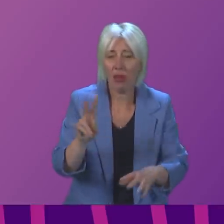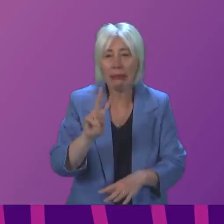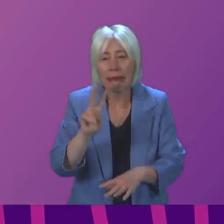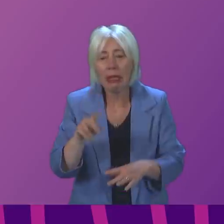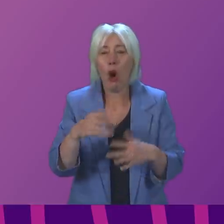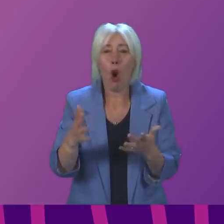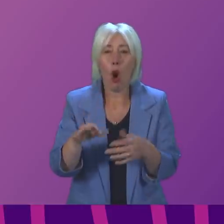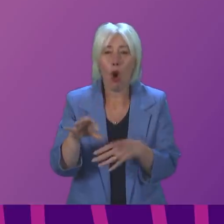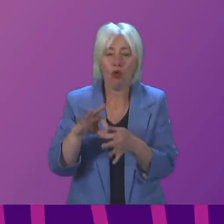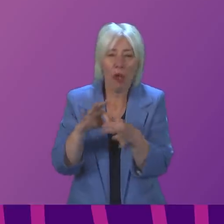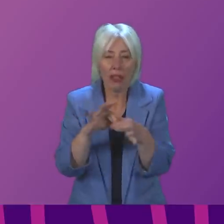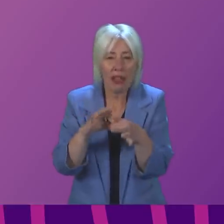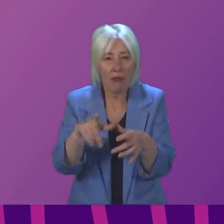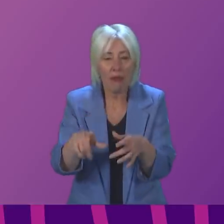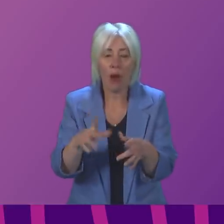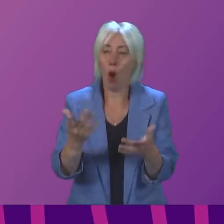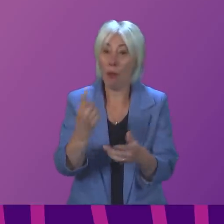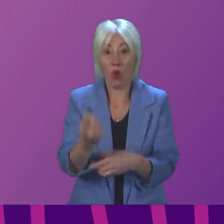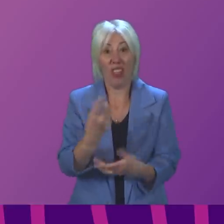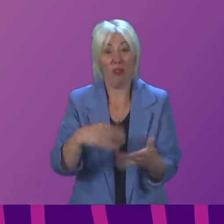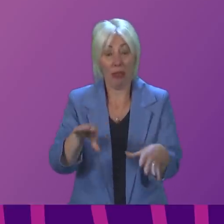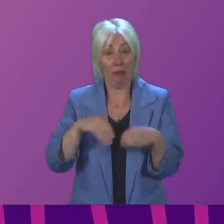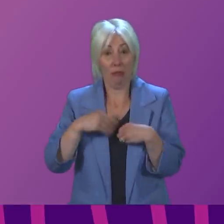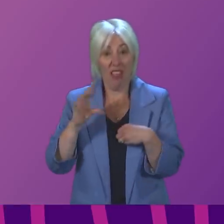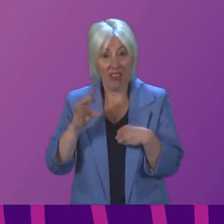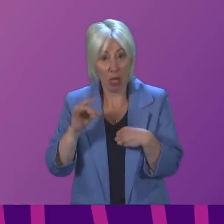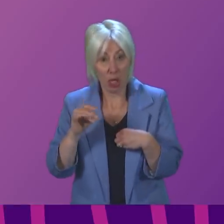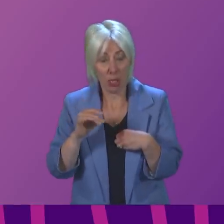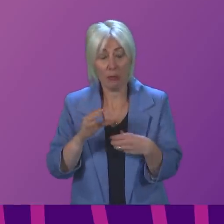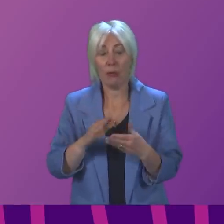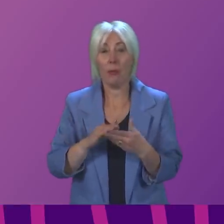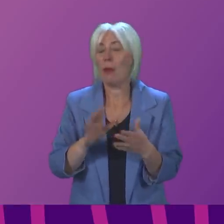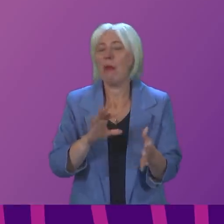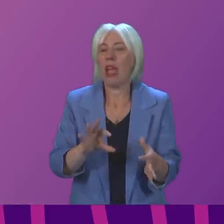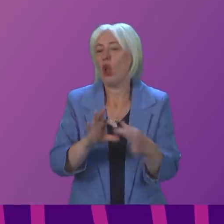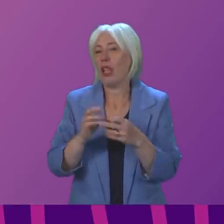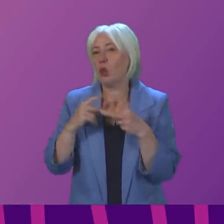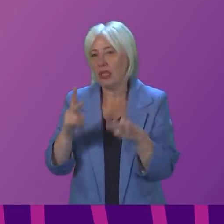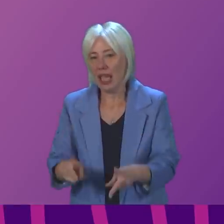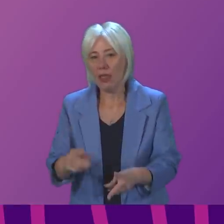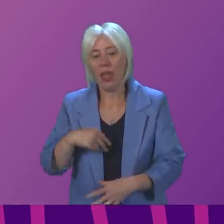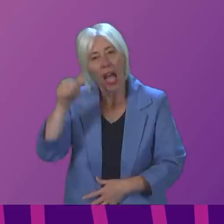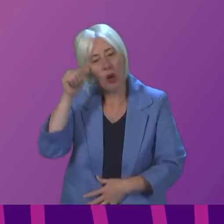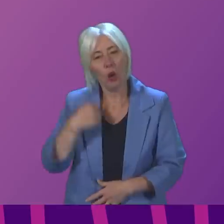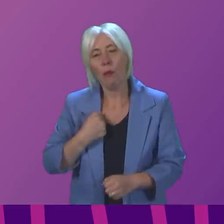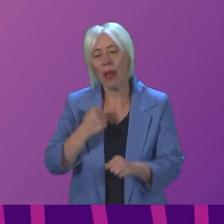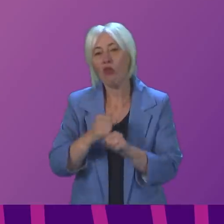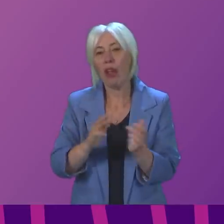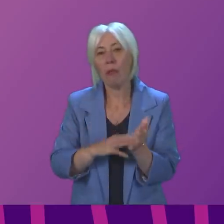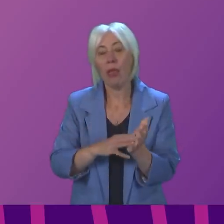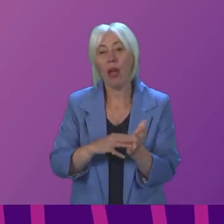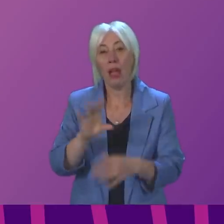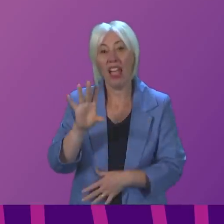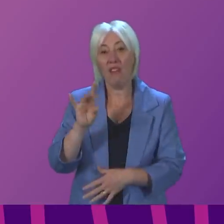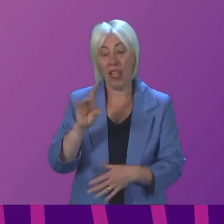of an infection or got an infection in hospital, even if that didn't contribute to the person's death. I know what that feels like. My grandmother got an